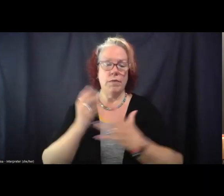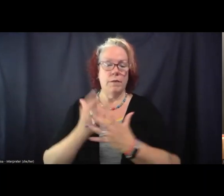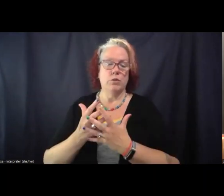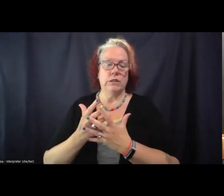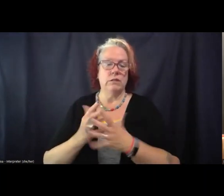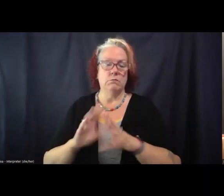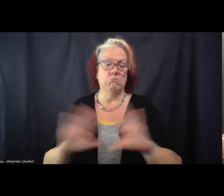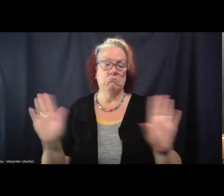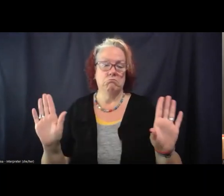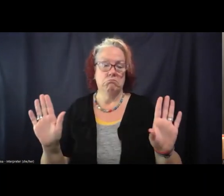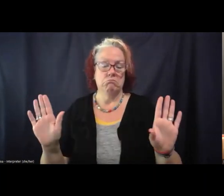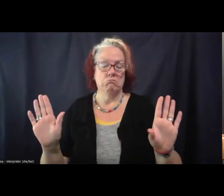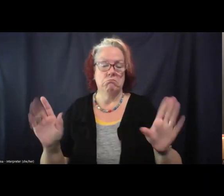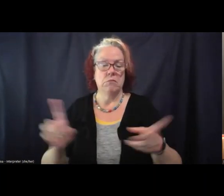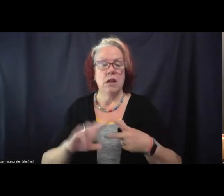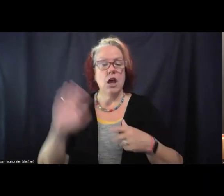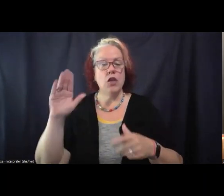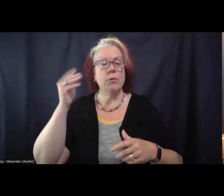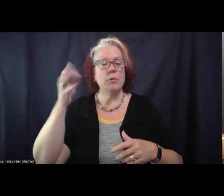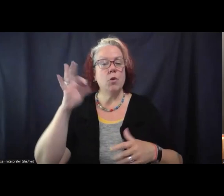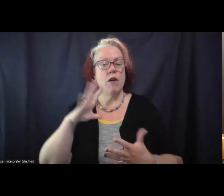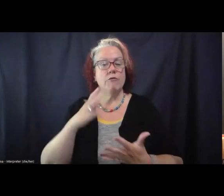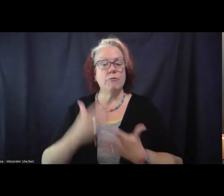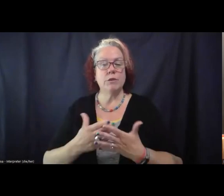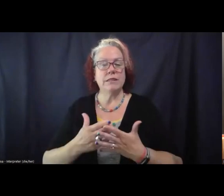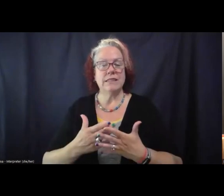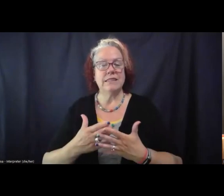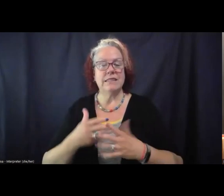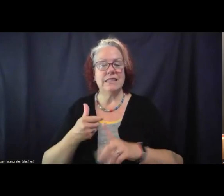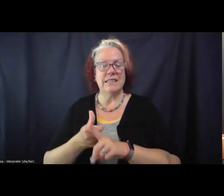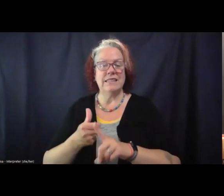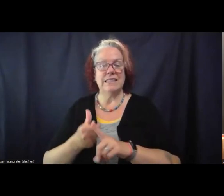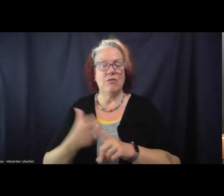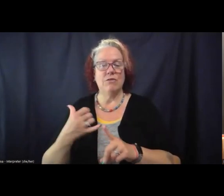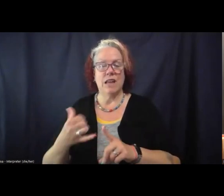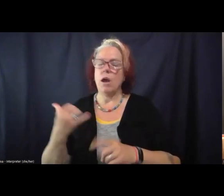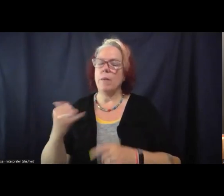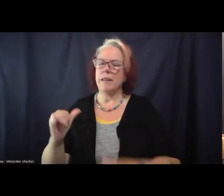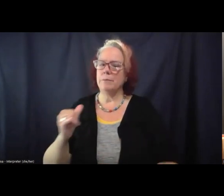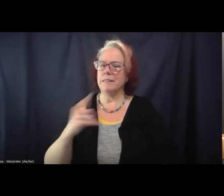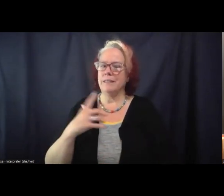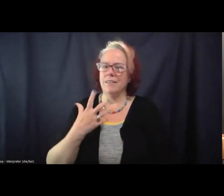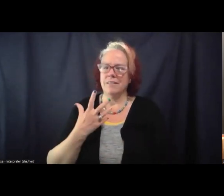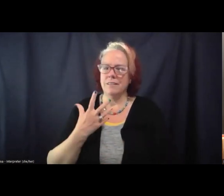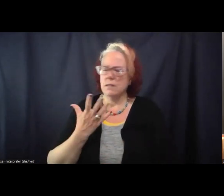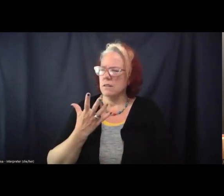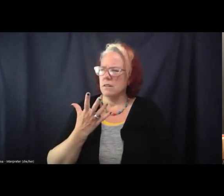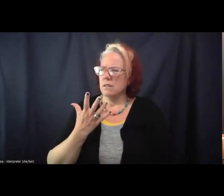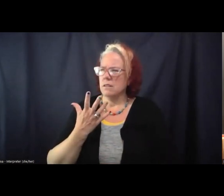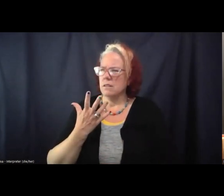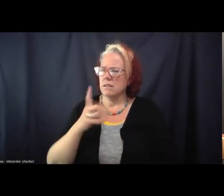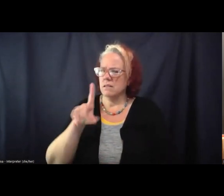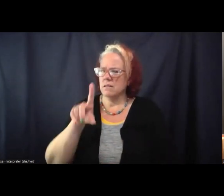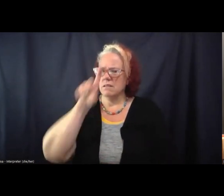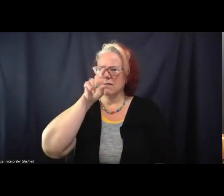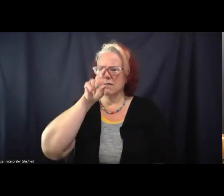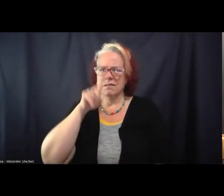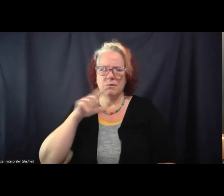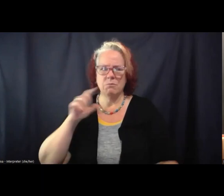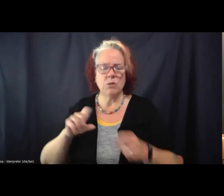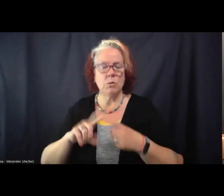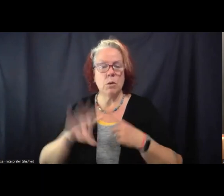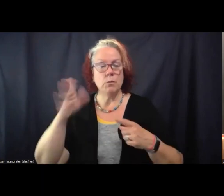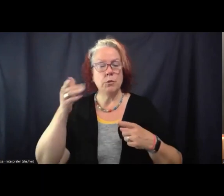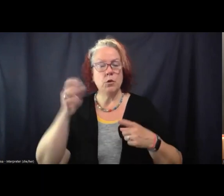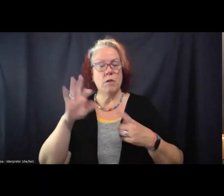The Bureau of Prisons itself, this thing, this still sort of baffles me that this can be possible, but the Bureau of Prisons itself is